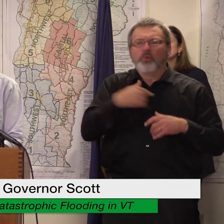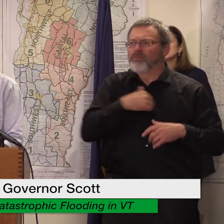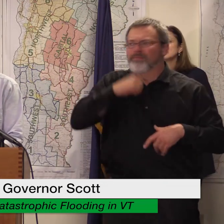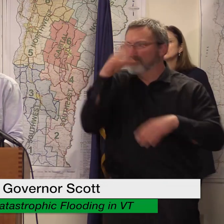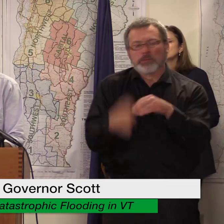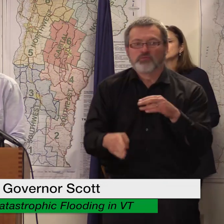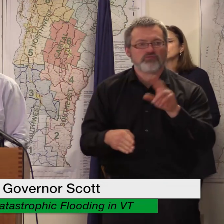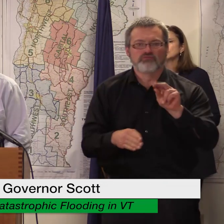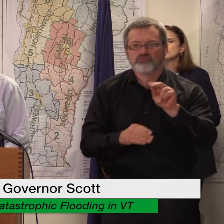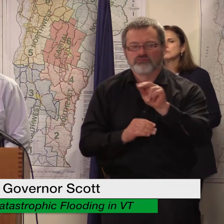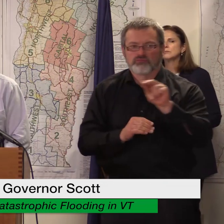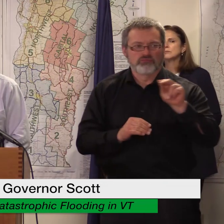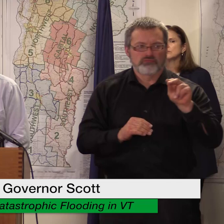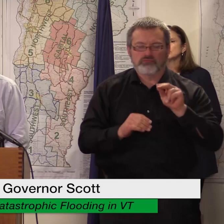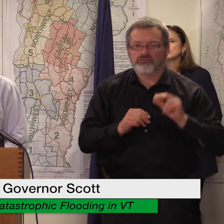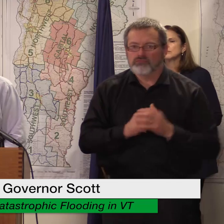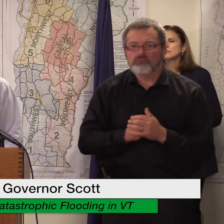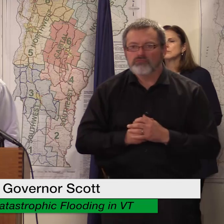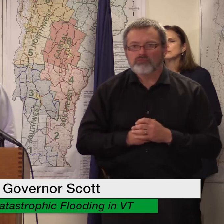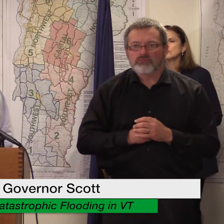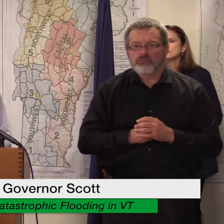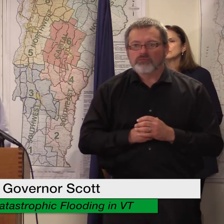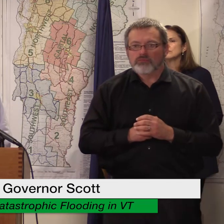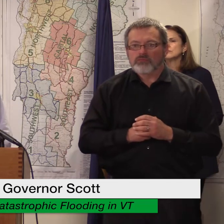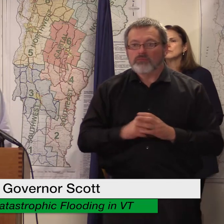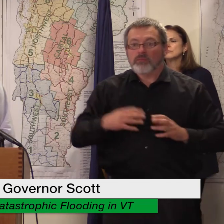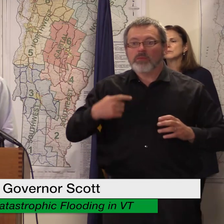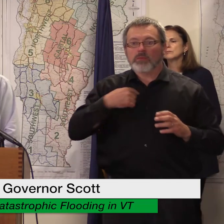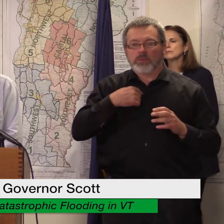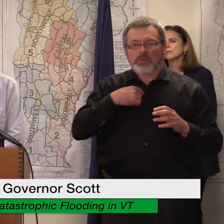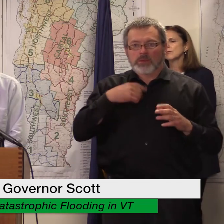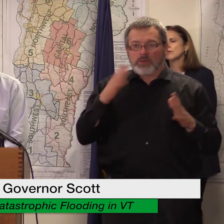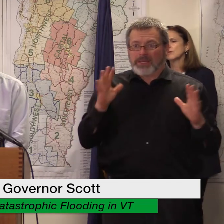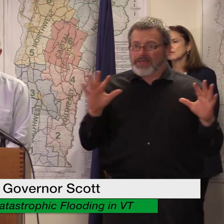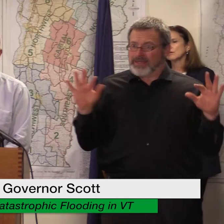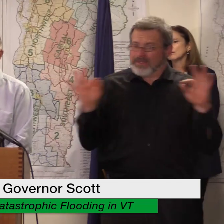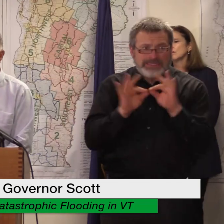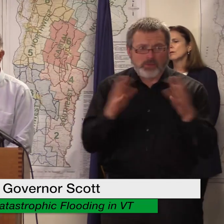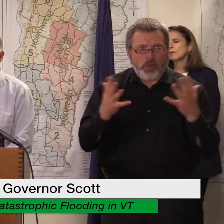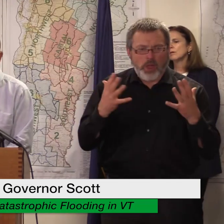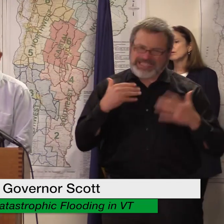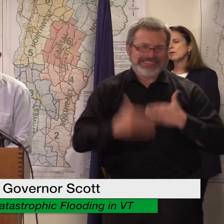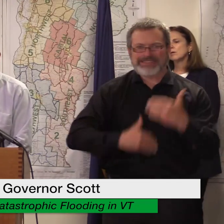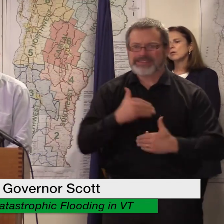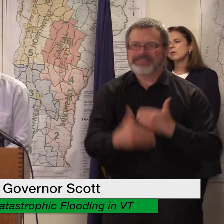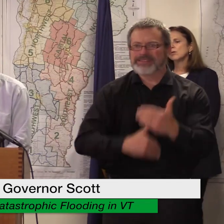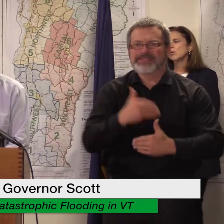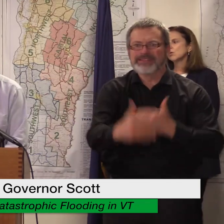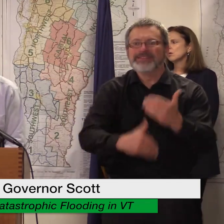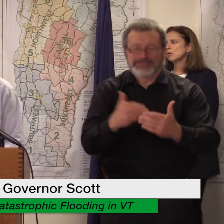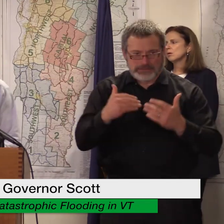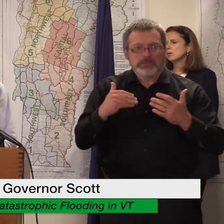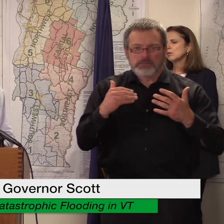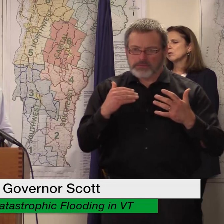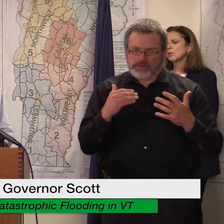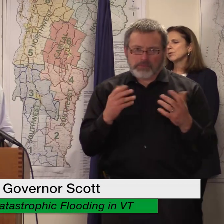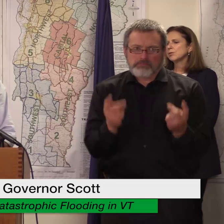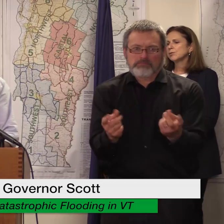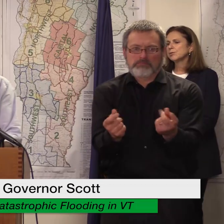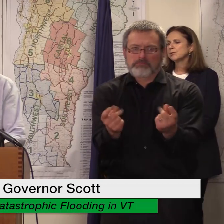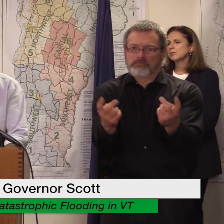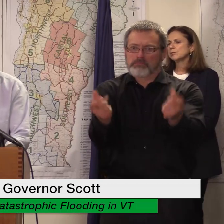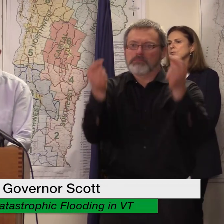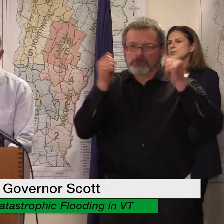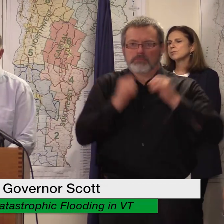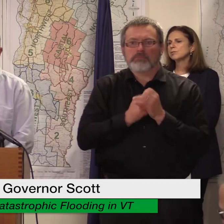employers face but we know it's important to do what we can as soon as possible so Secretary Clauser